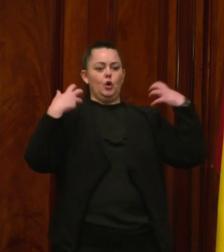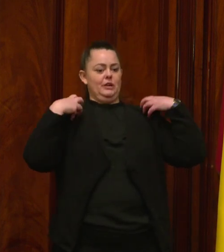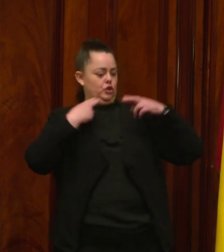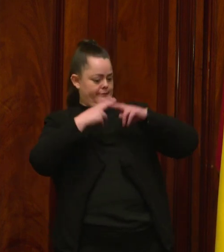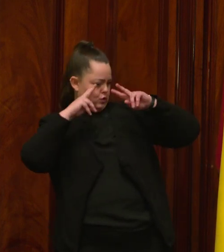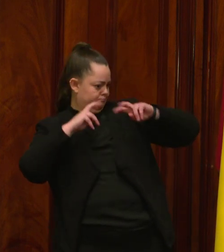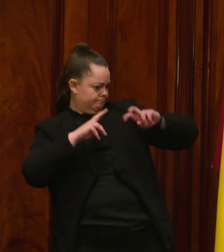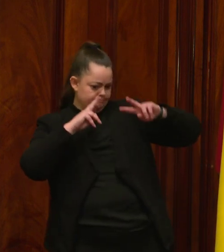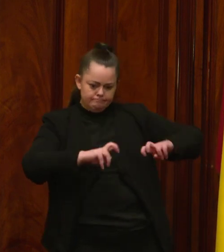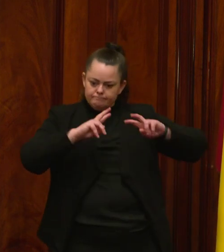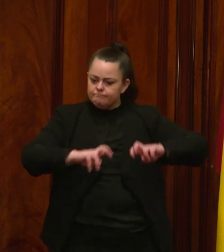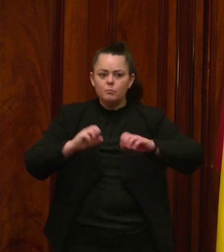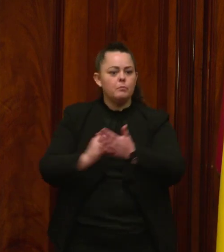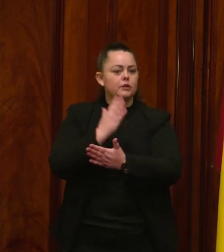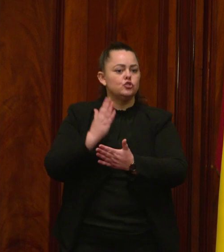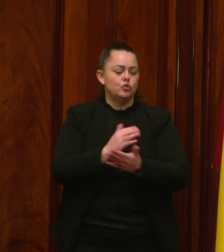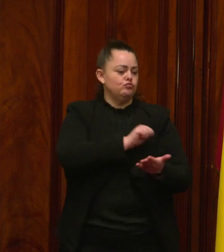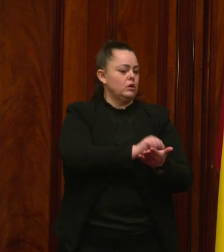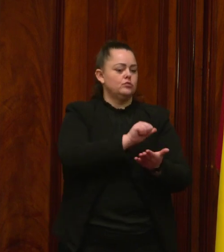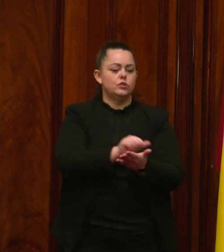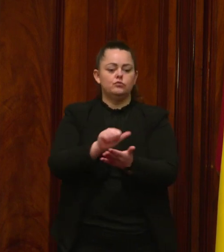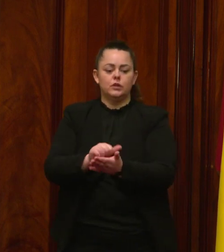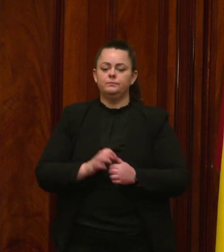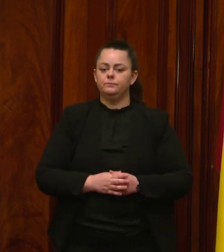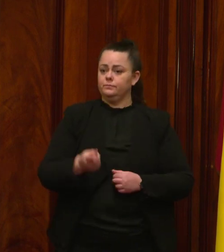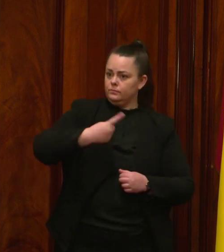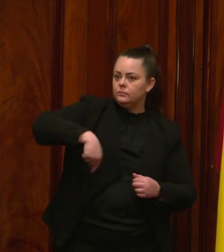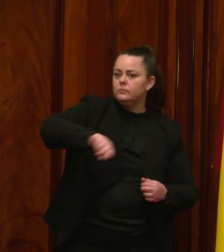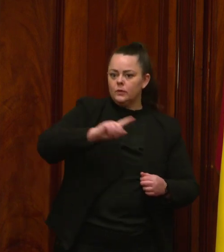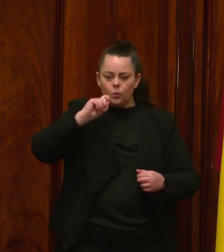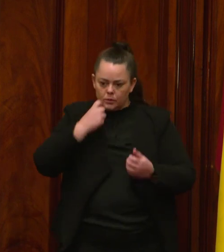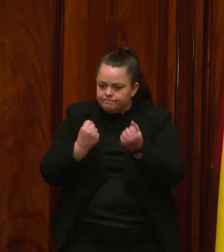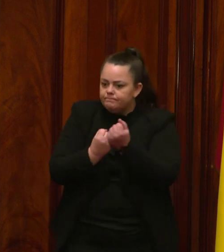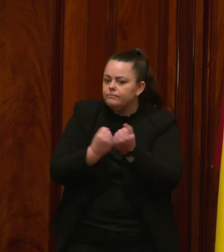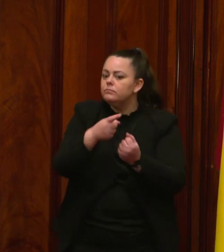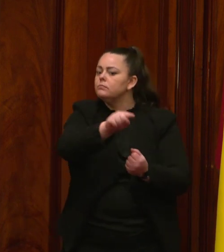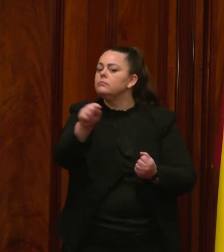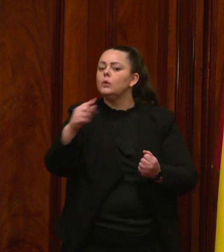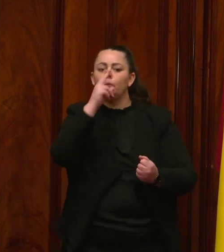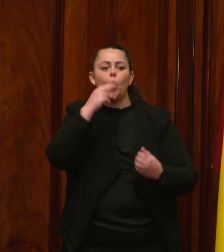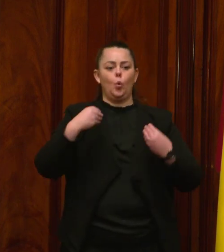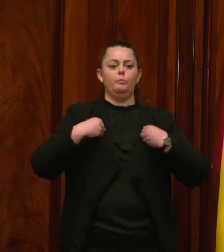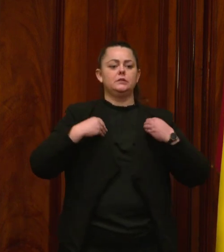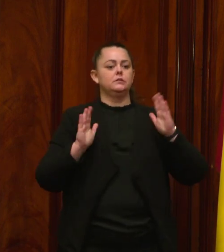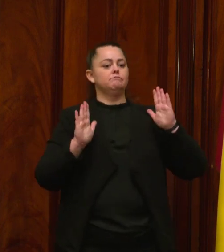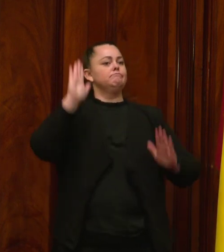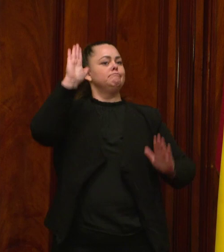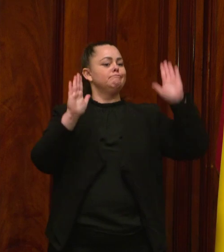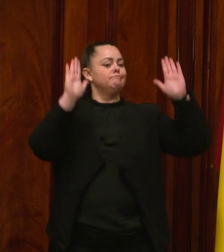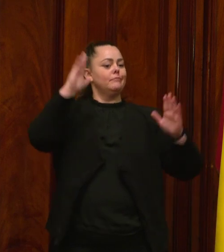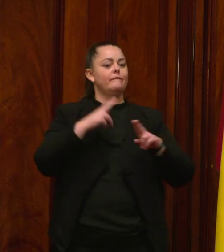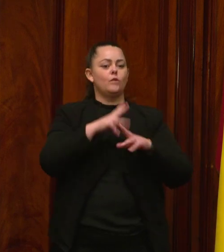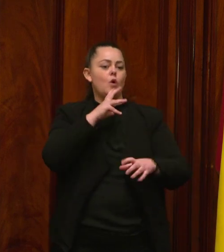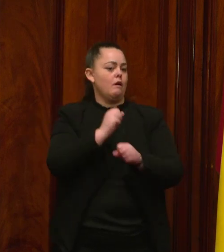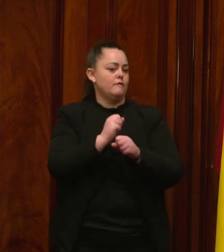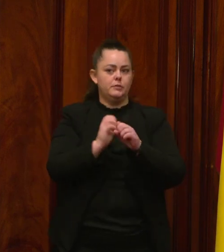with supporting the growth of local industries and helping local firms in bidding for government tenders. This made-in-New